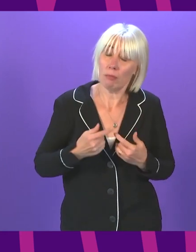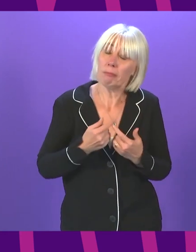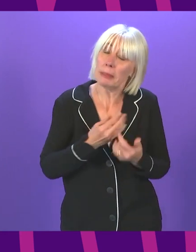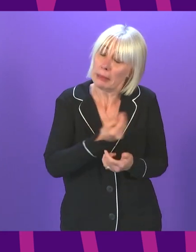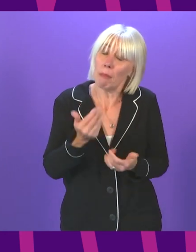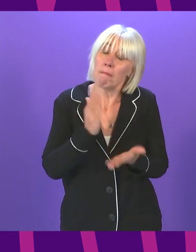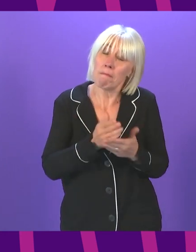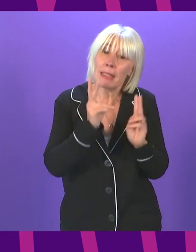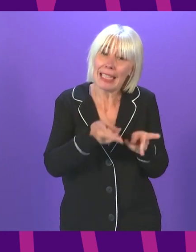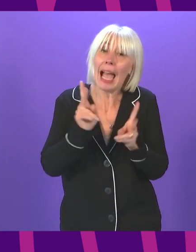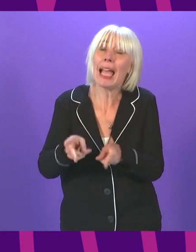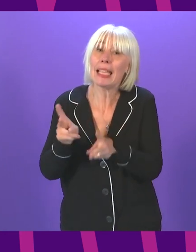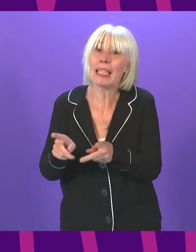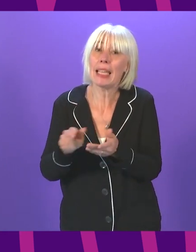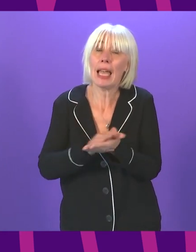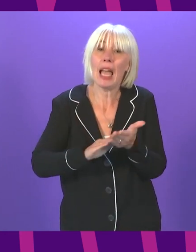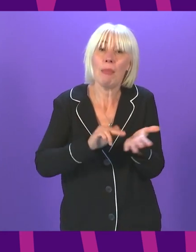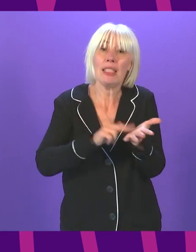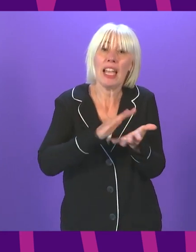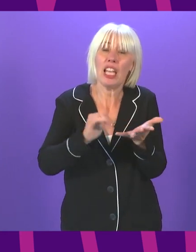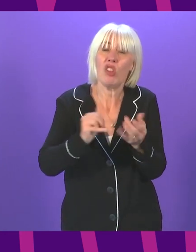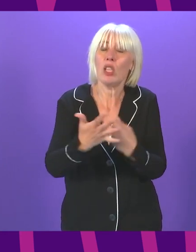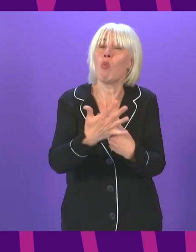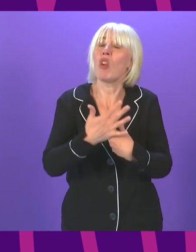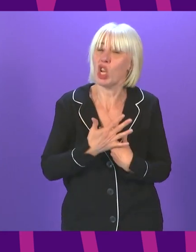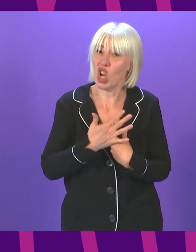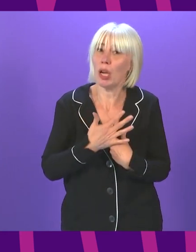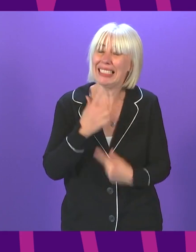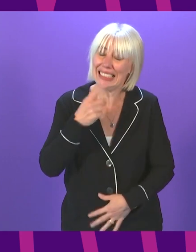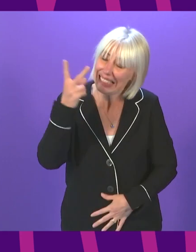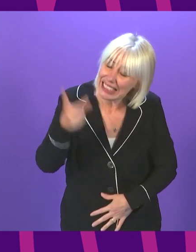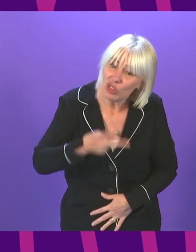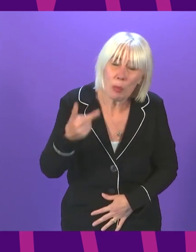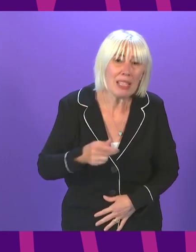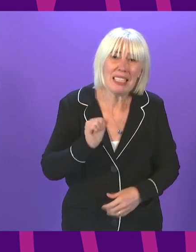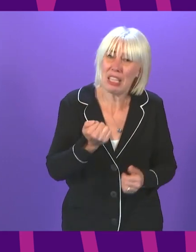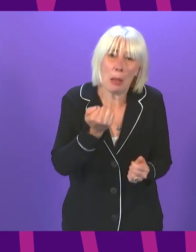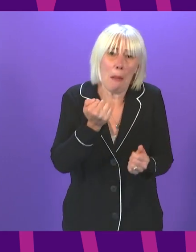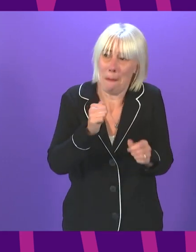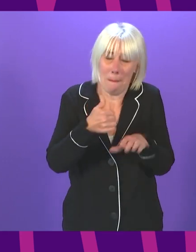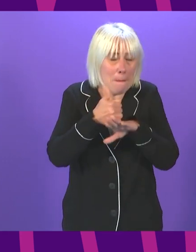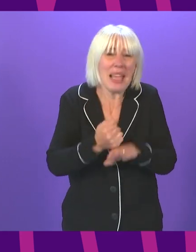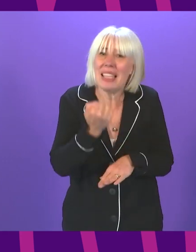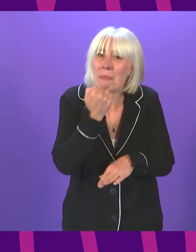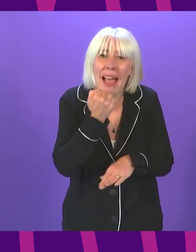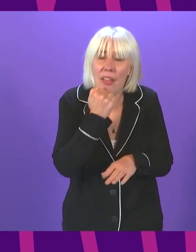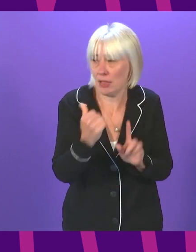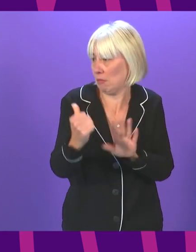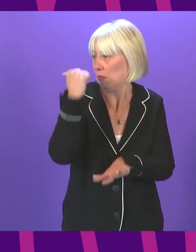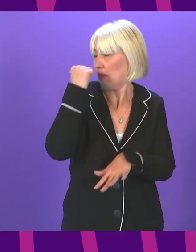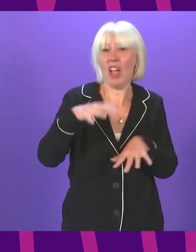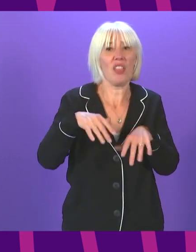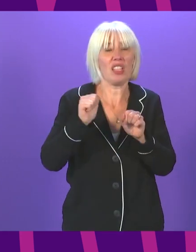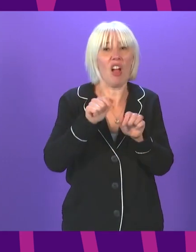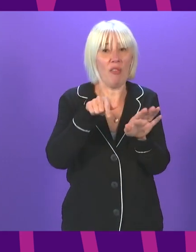the NHS would come under even more severe pressure. To reiterate, this is a matter of basic arithmetic. At the start of the year, daily